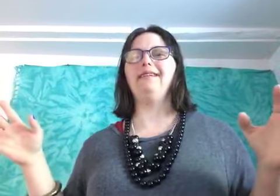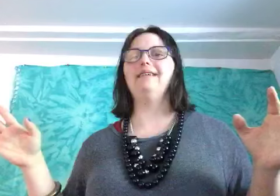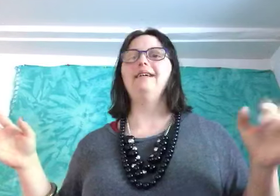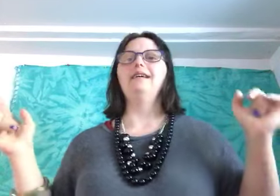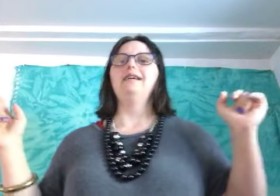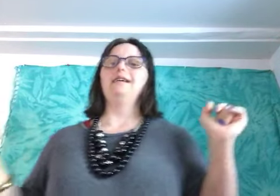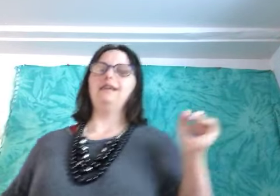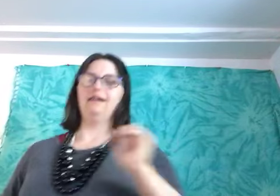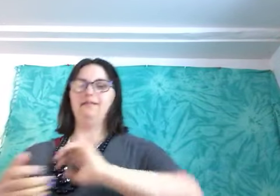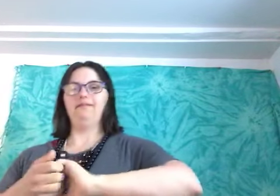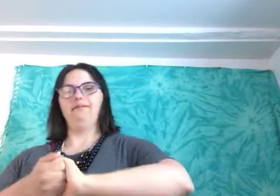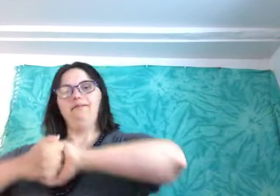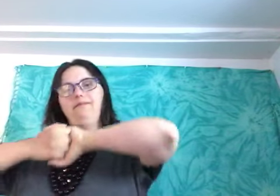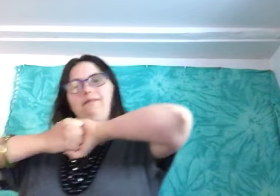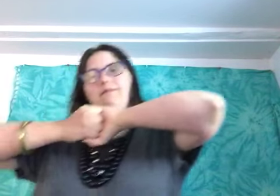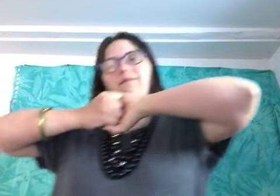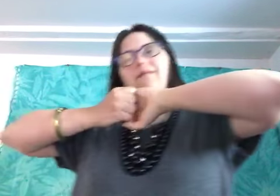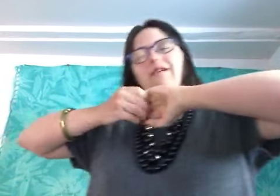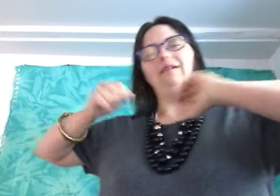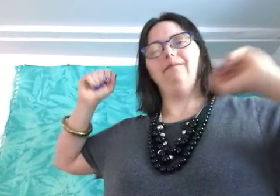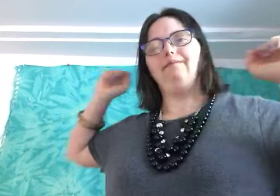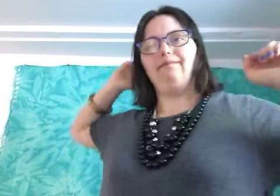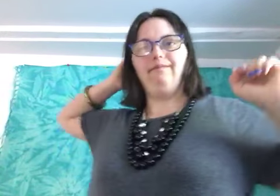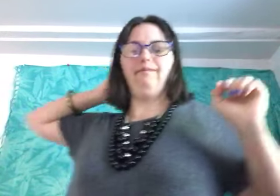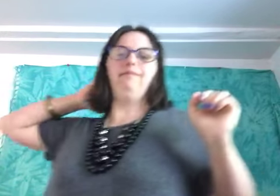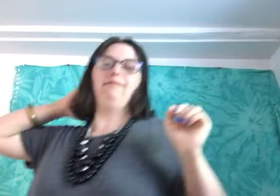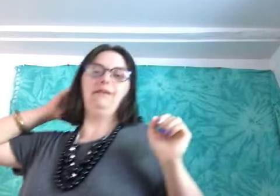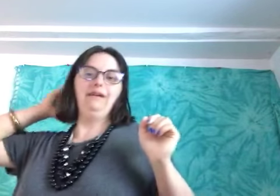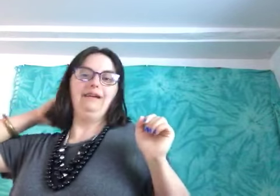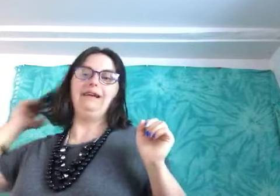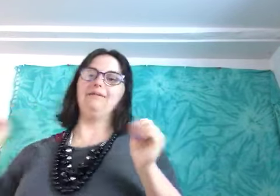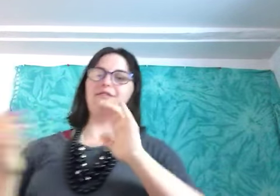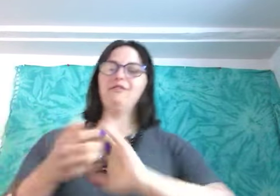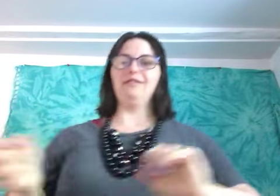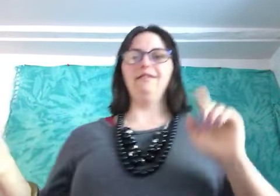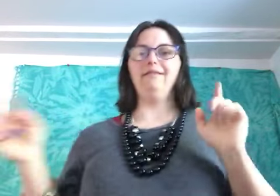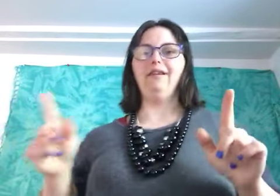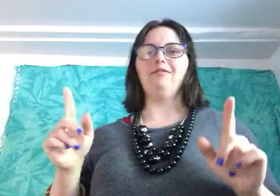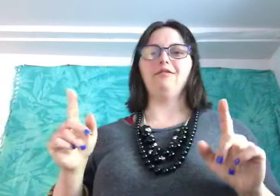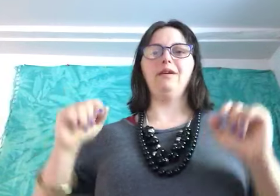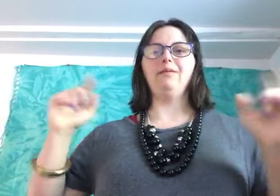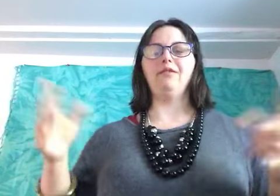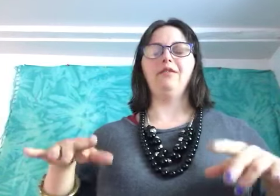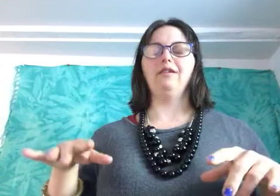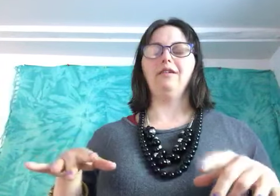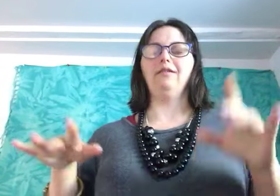and make sure the videos are popular and